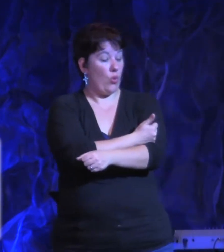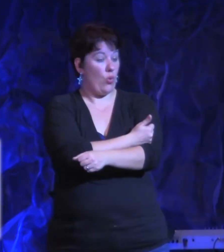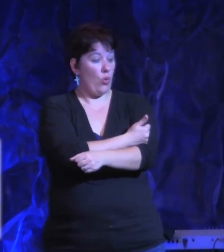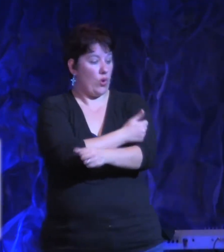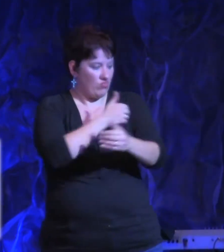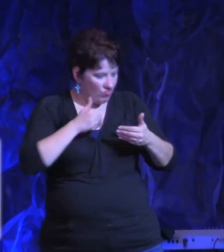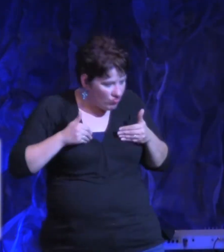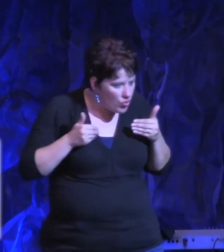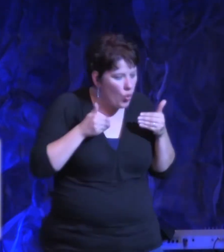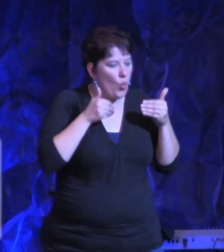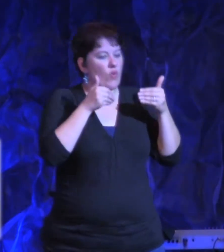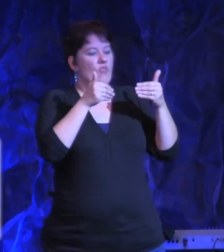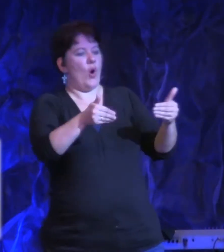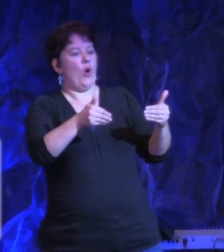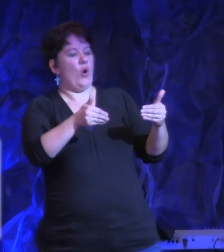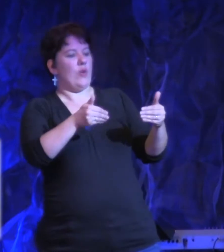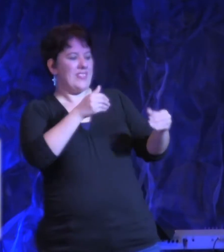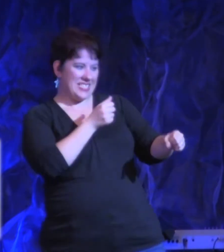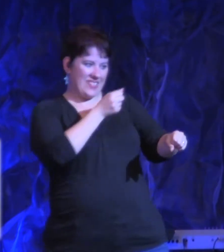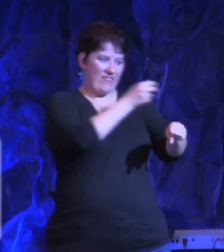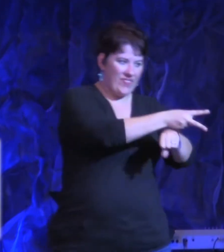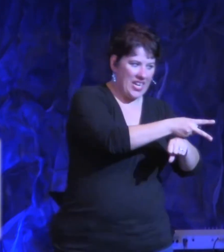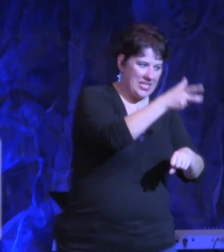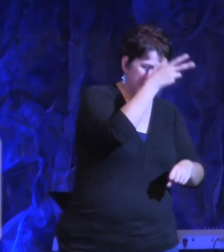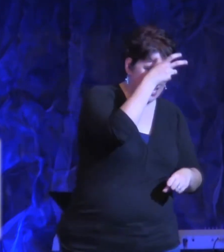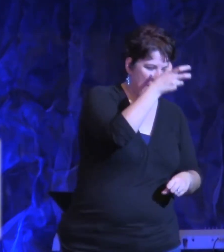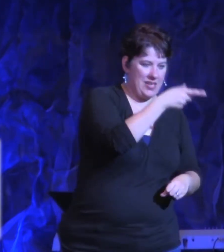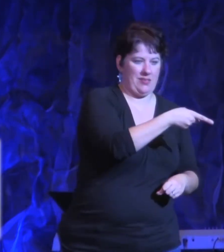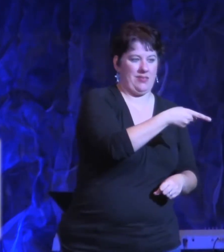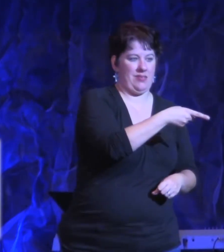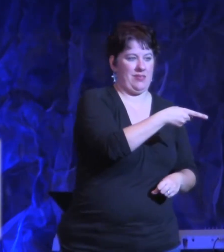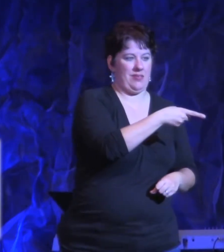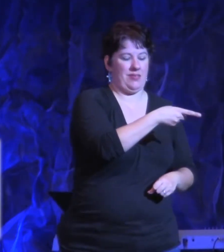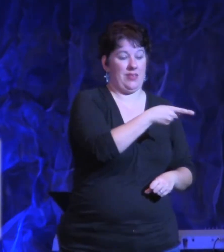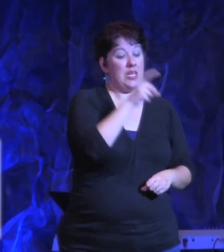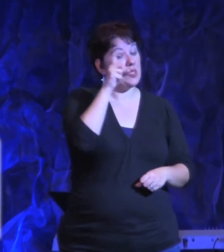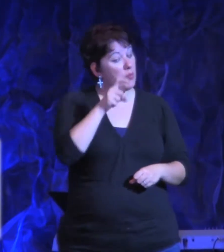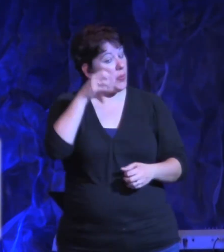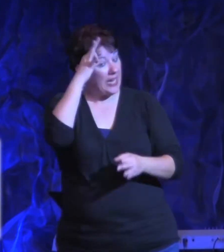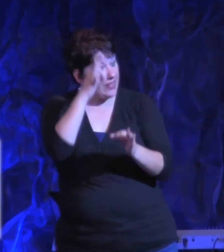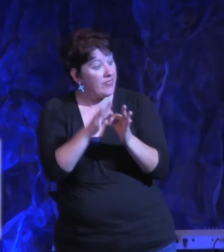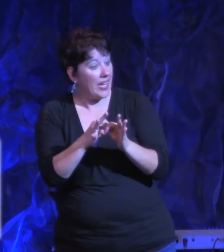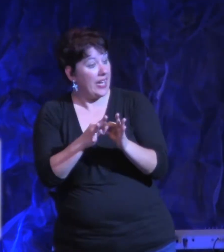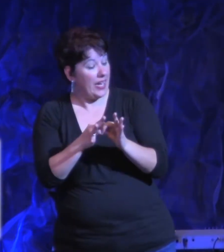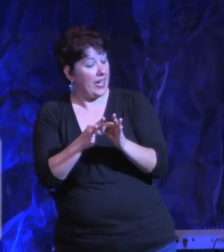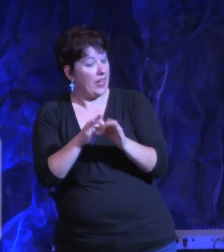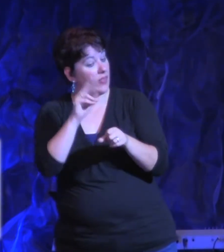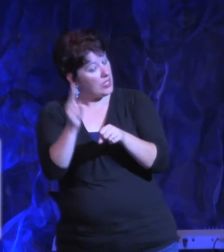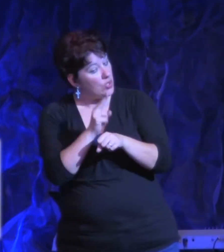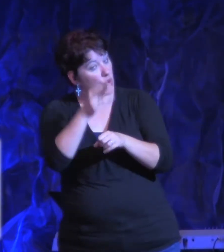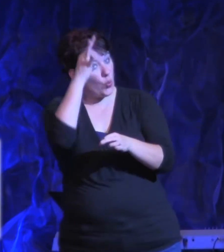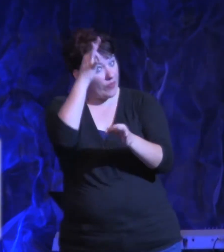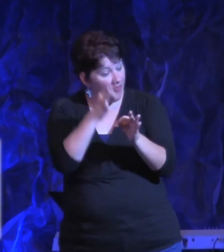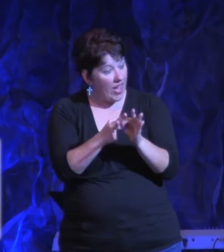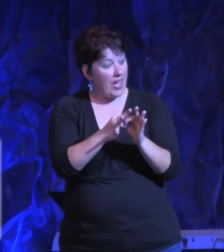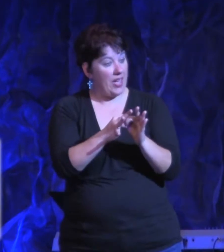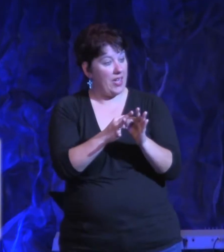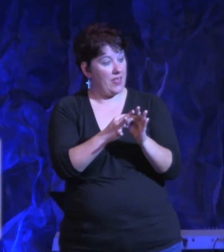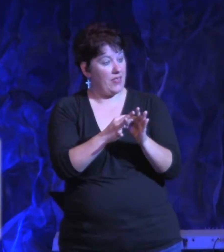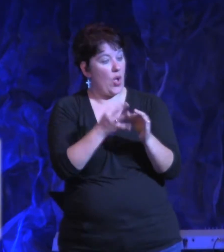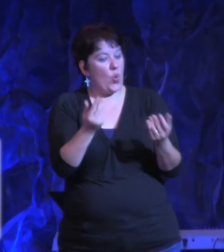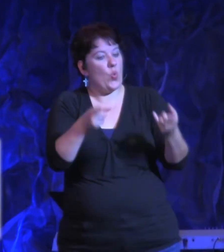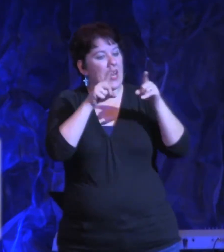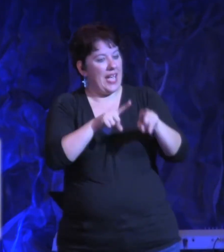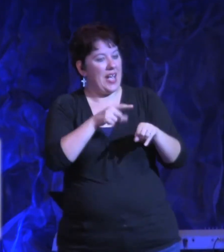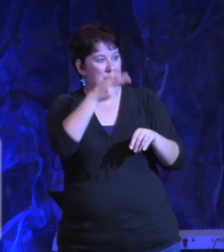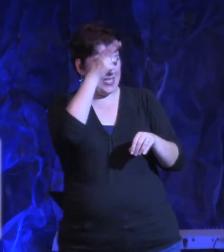this warfare. And so by faith, we need to pray and do spiritual warfare resisting spiritual opposition